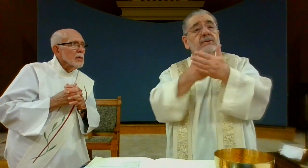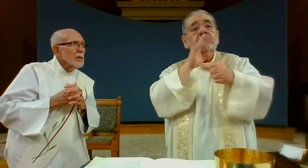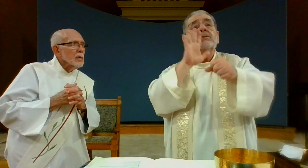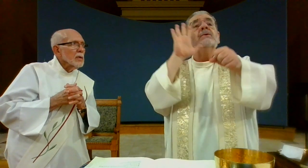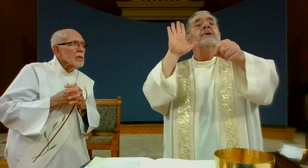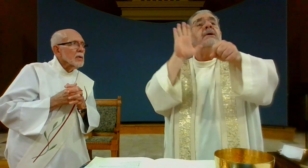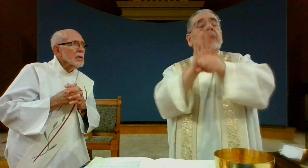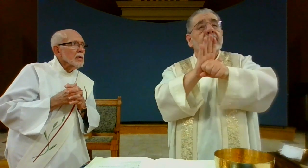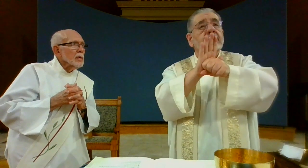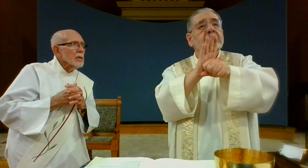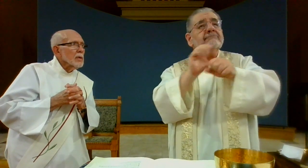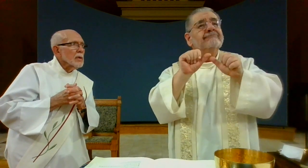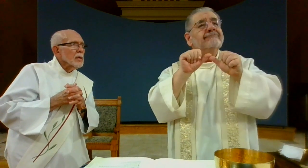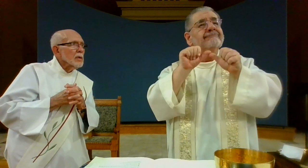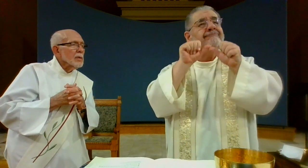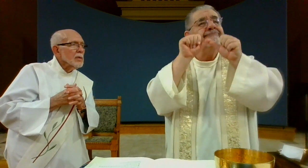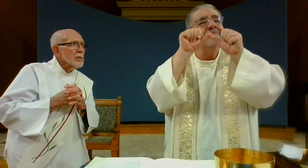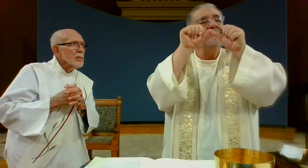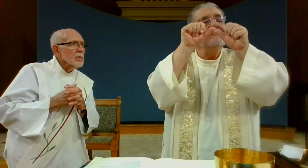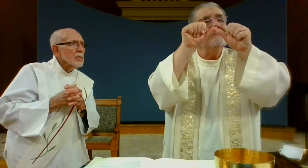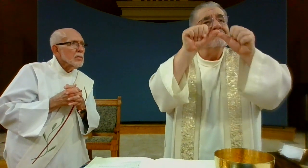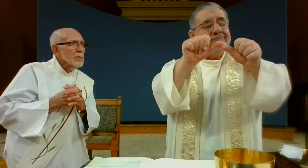The blood of the new and eternal covenant.